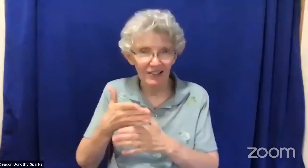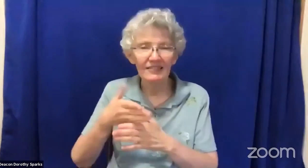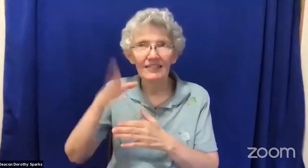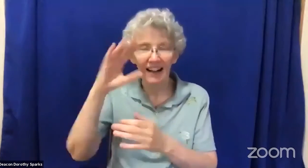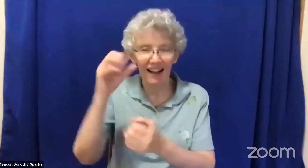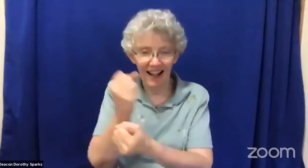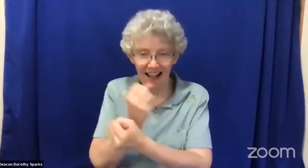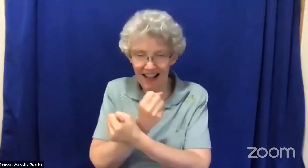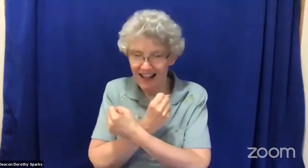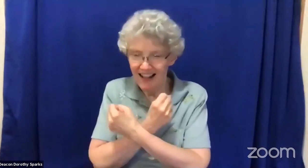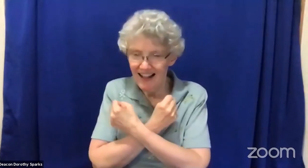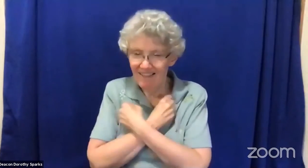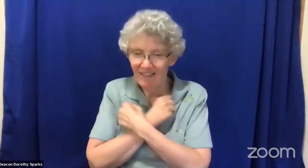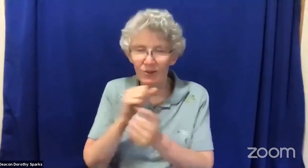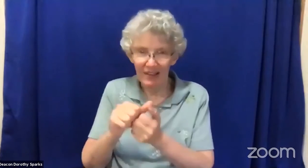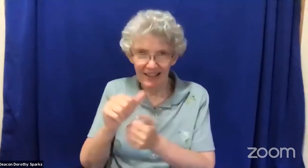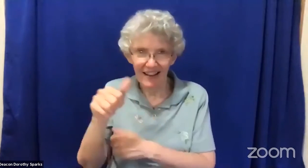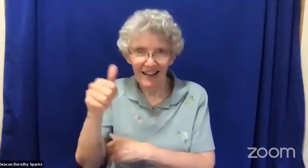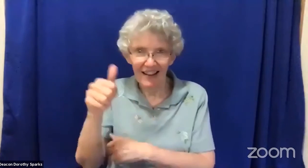and to share god's love